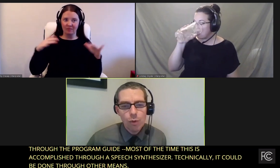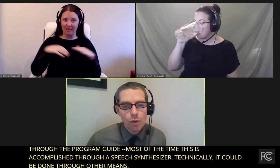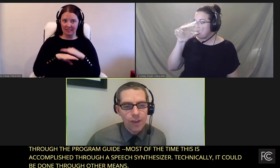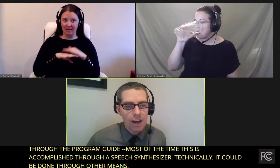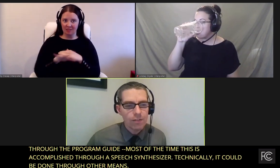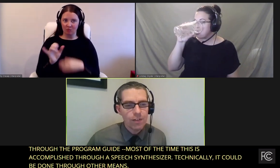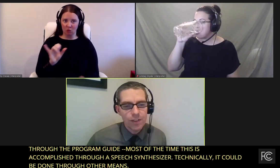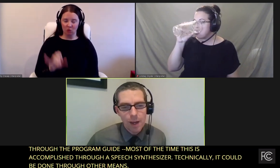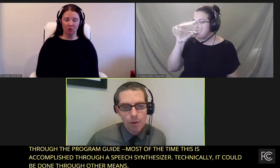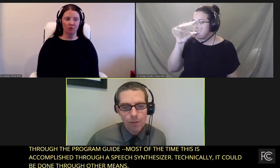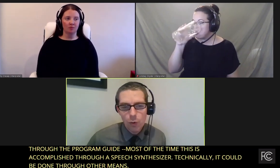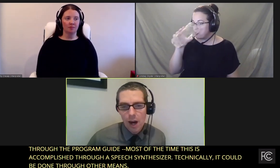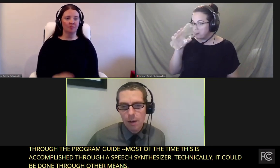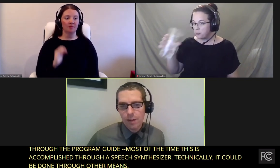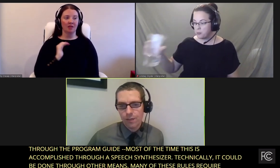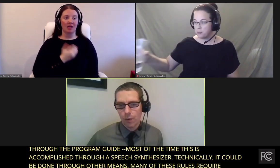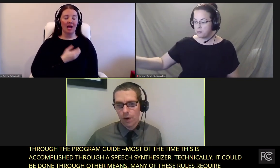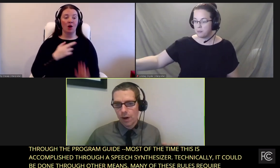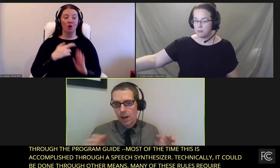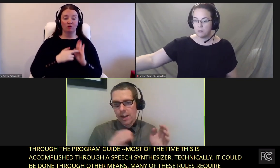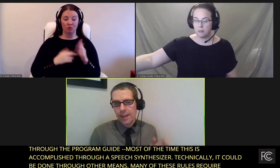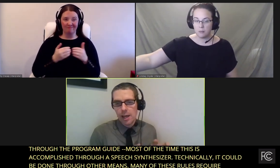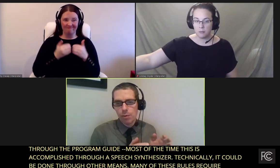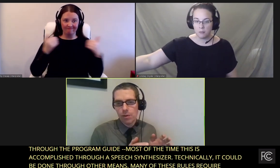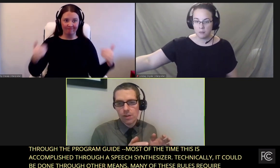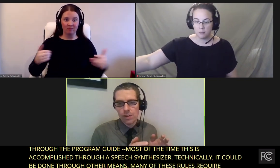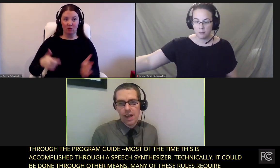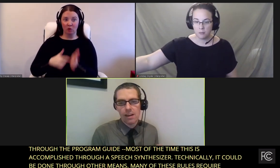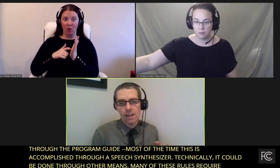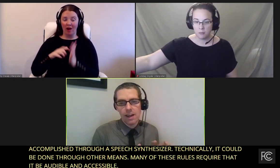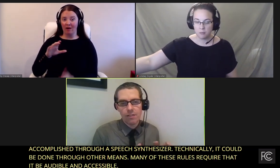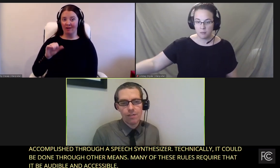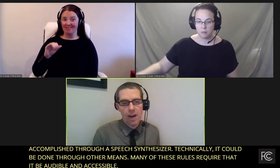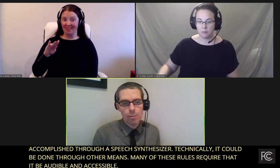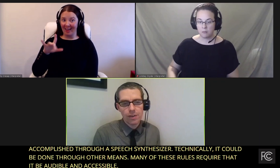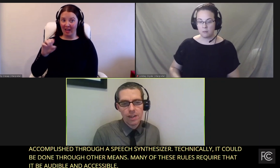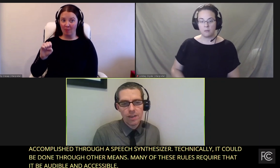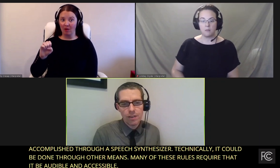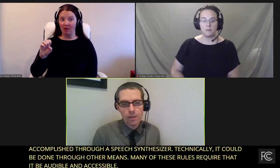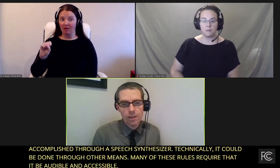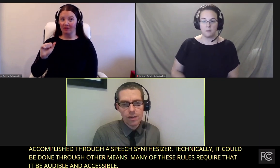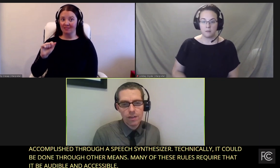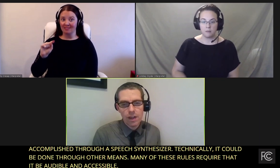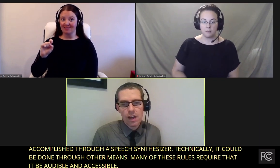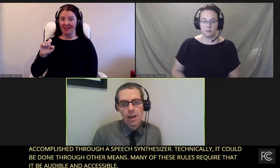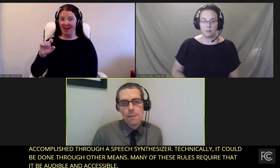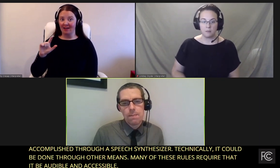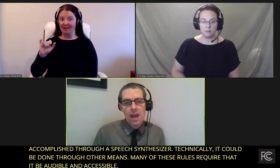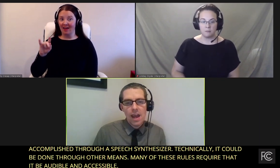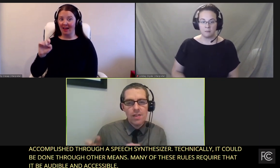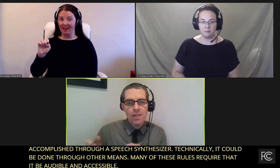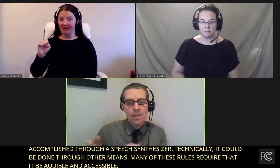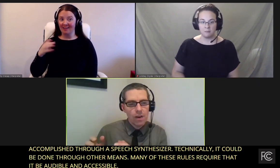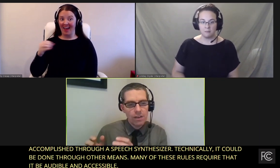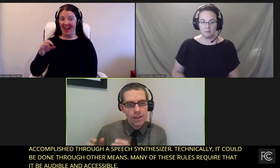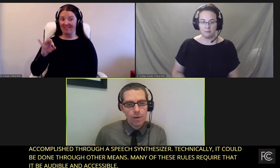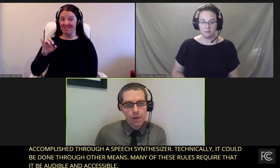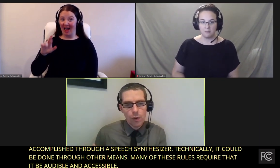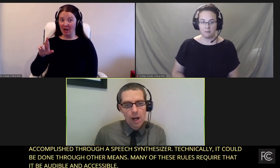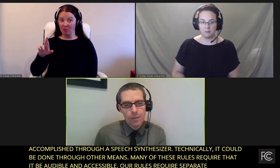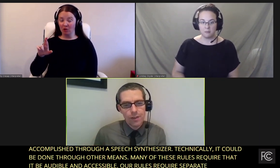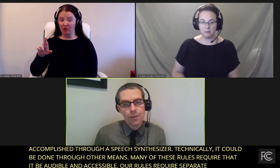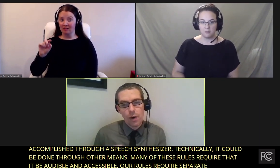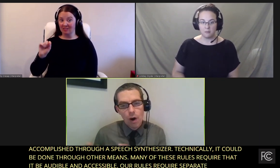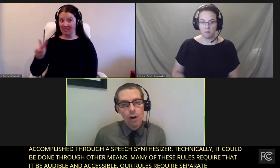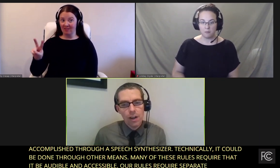Our rules have separate requirements for cable, satellite, and fiber TV services. And then there are